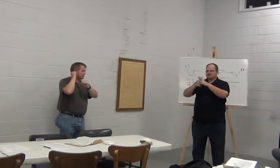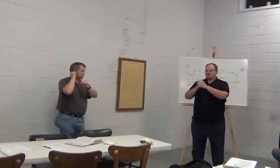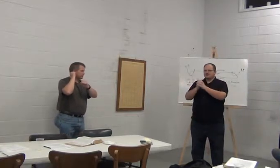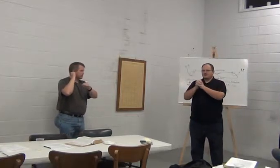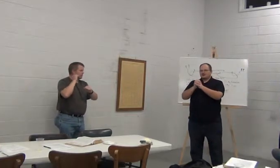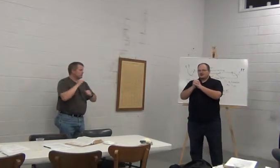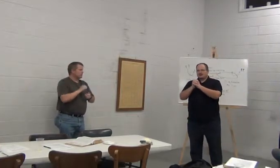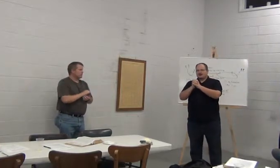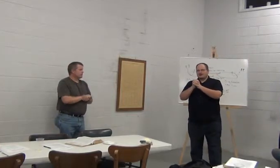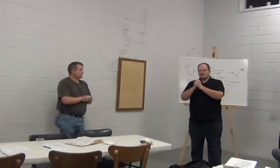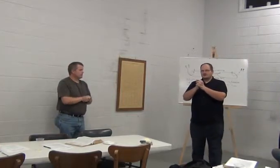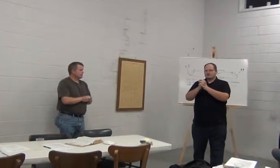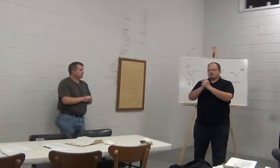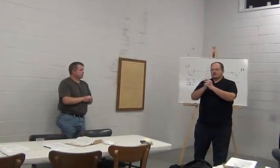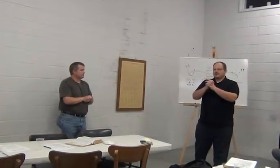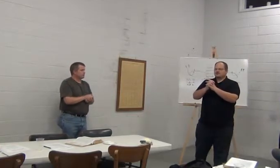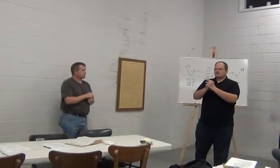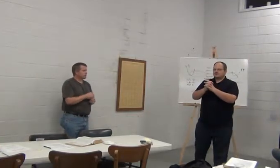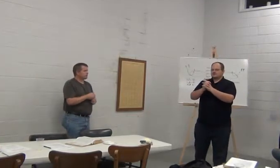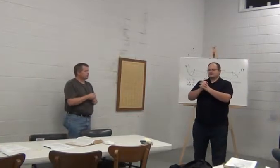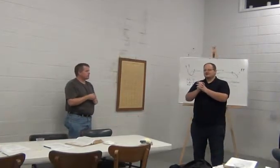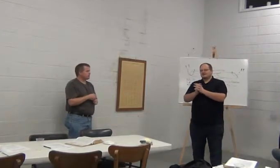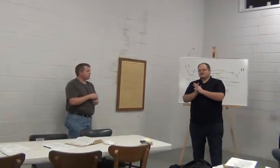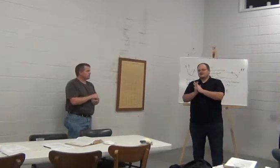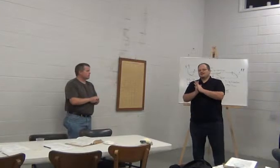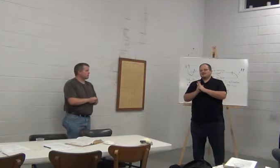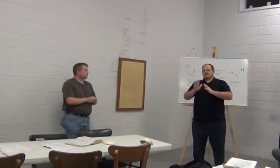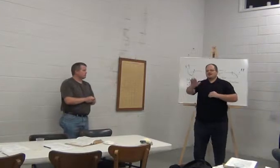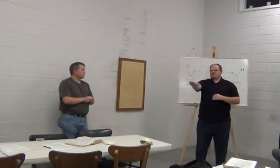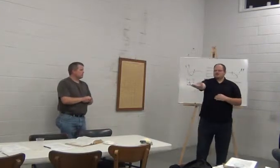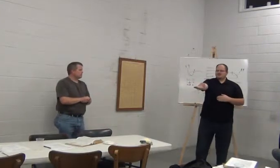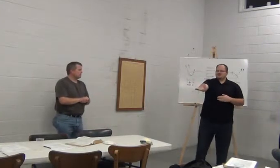Oh. I got one of those out of order. Alright. The next one is. Heal the sick.